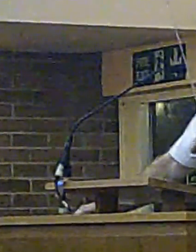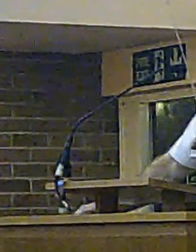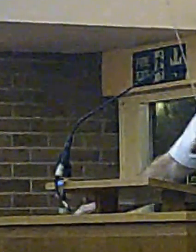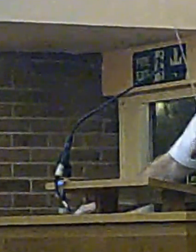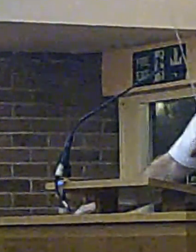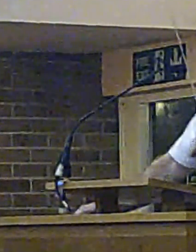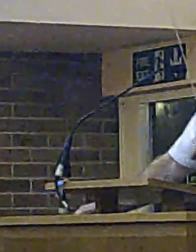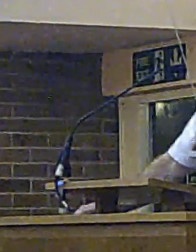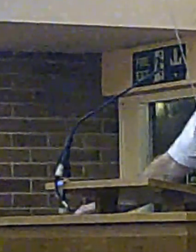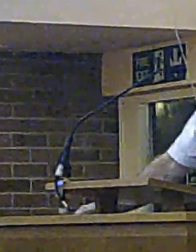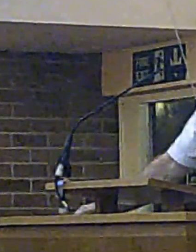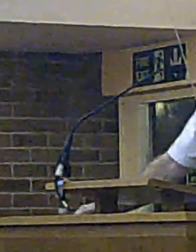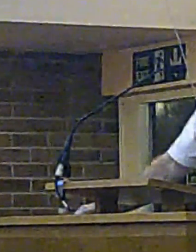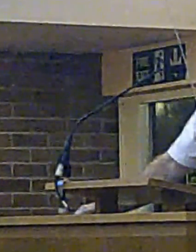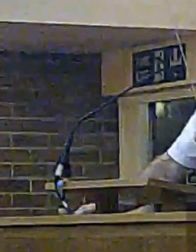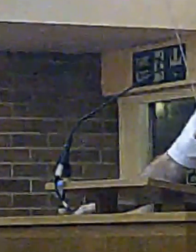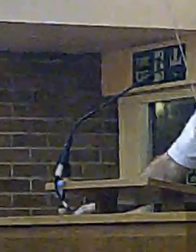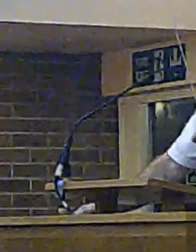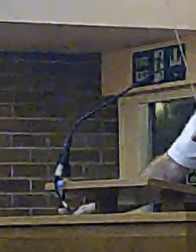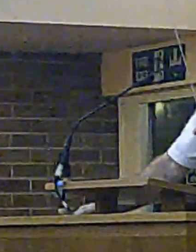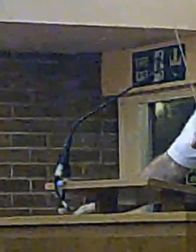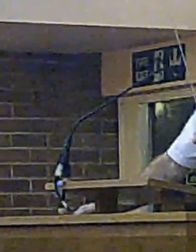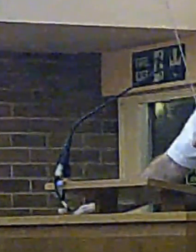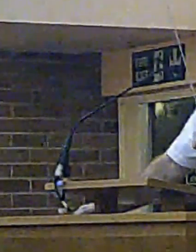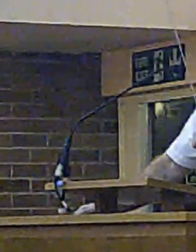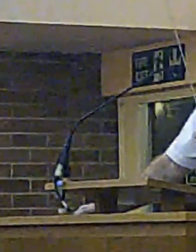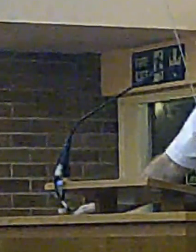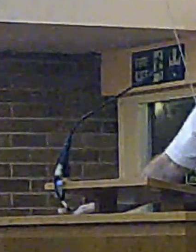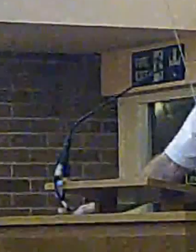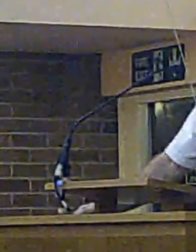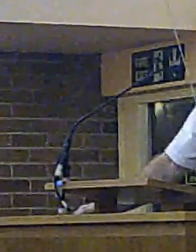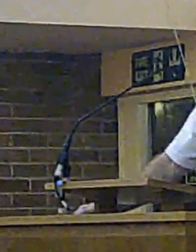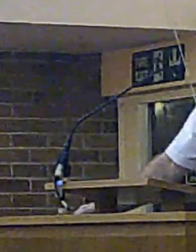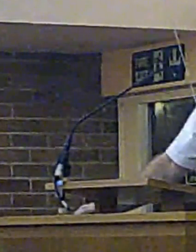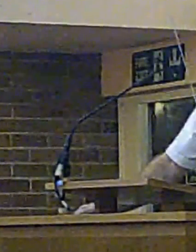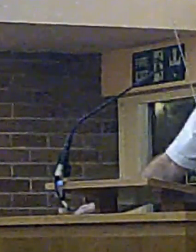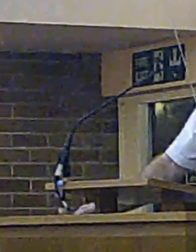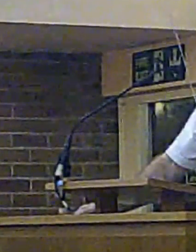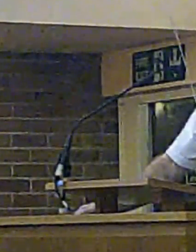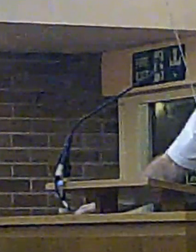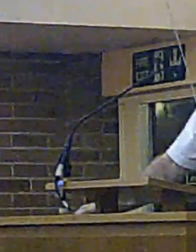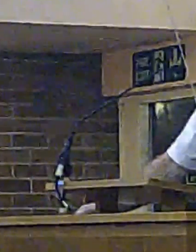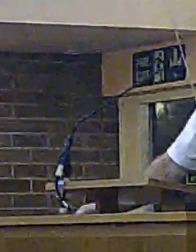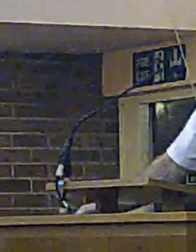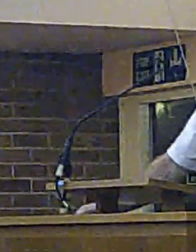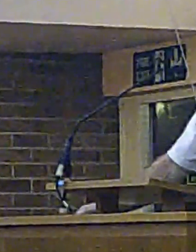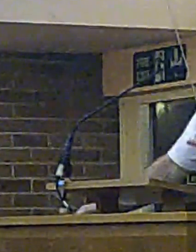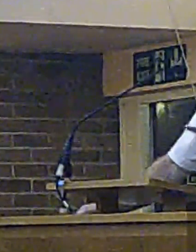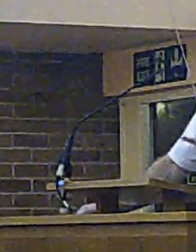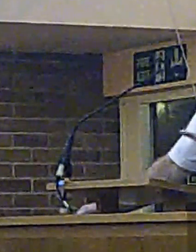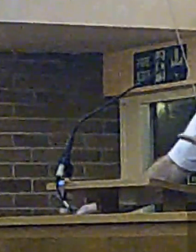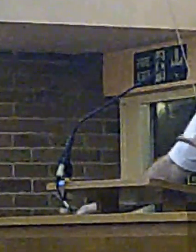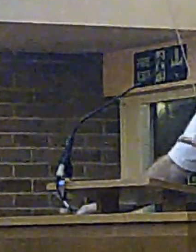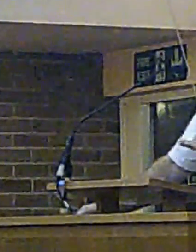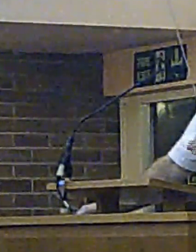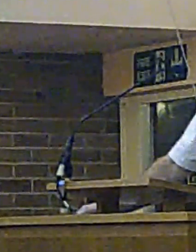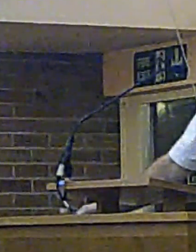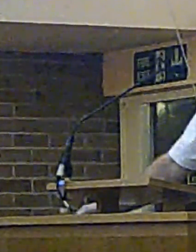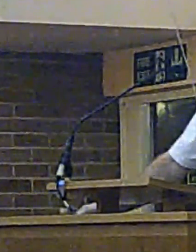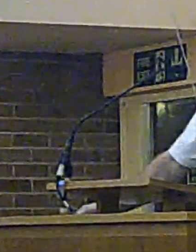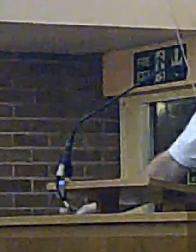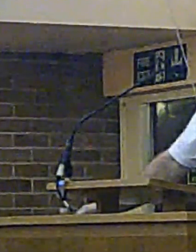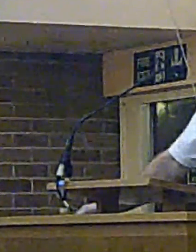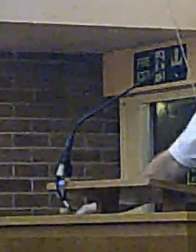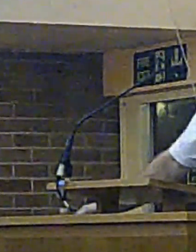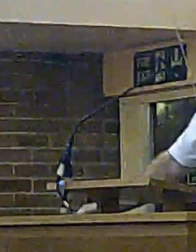responsible for operational fire and rescue cover for the County of Merseyside. We need to make that clear from